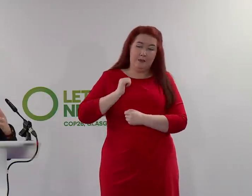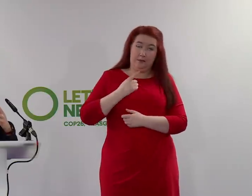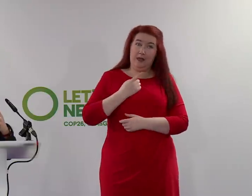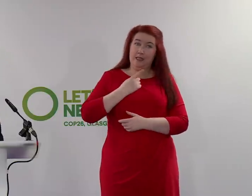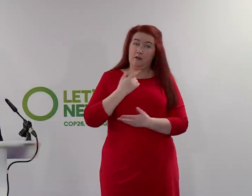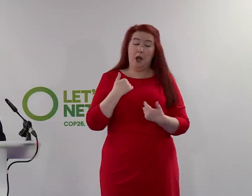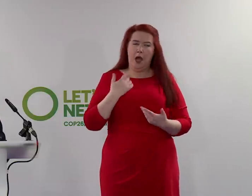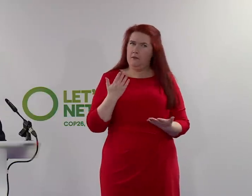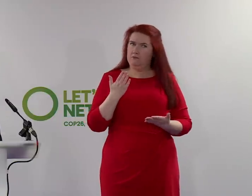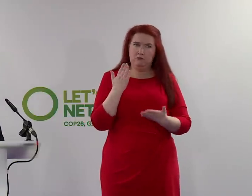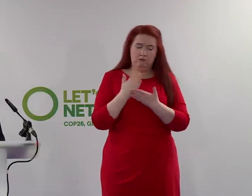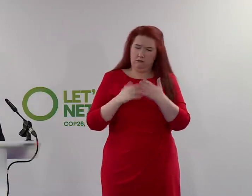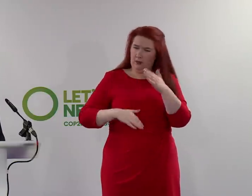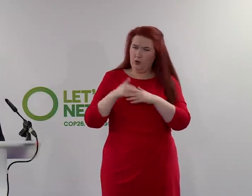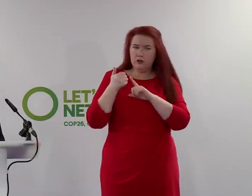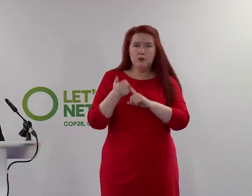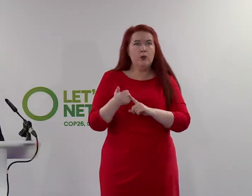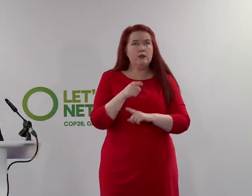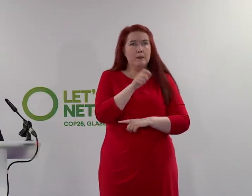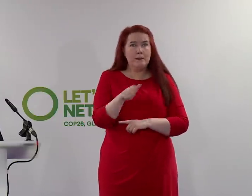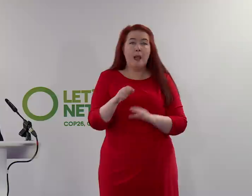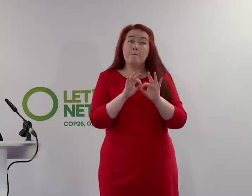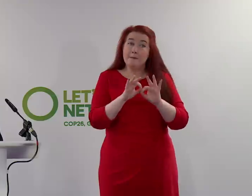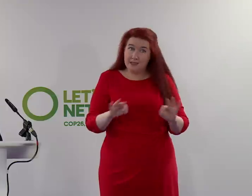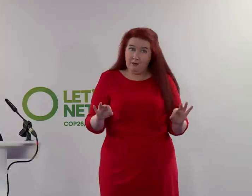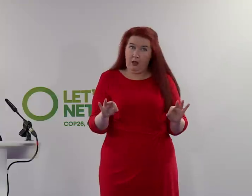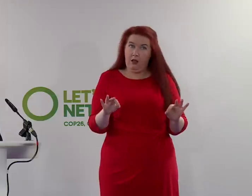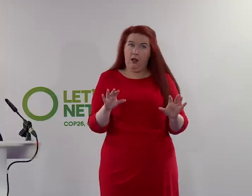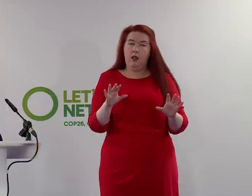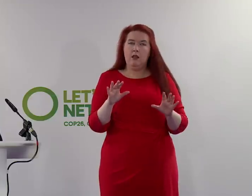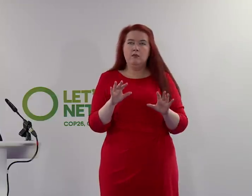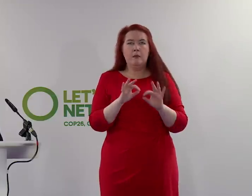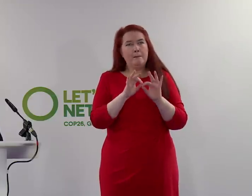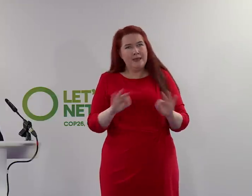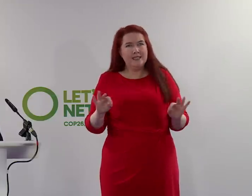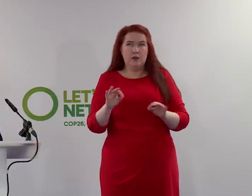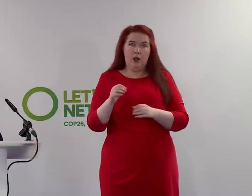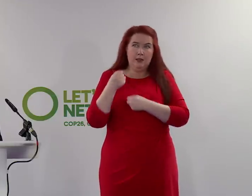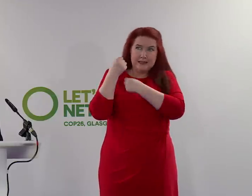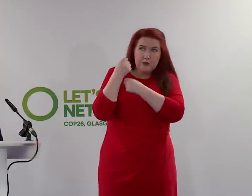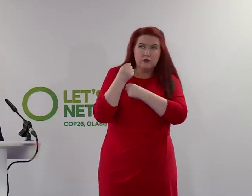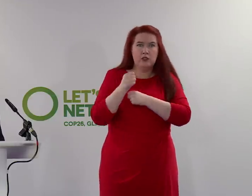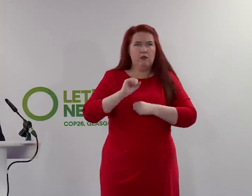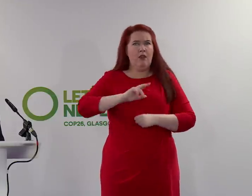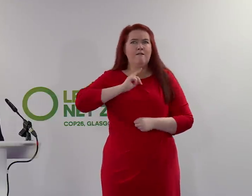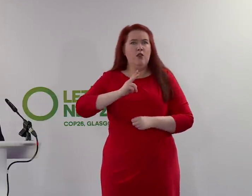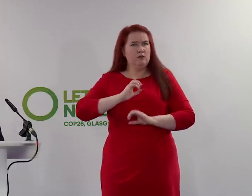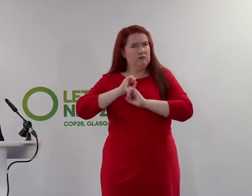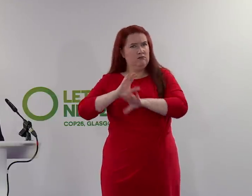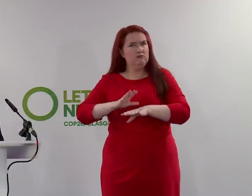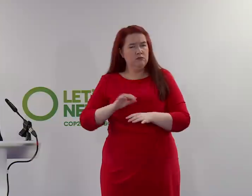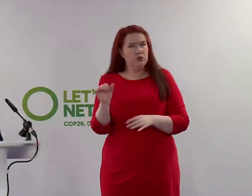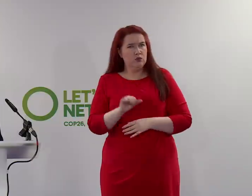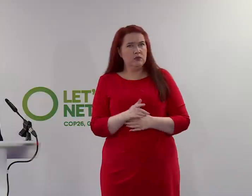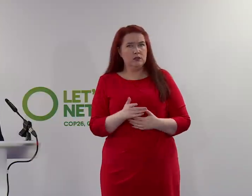I am an absolute supporter of people peacefully demonstrating and making their voices heard in general. But given the